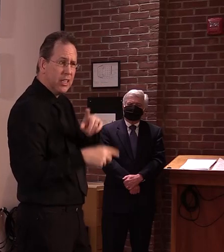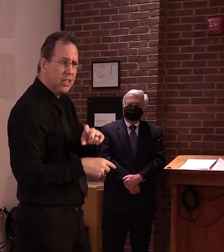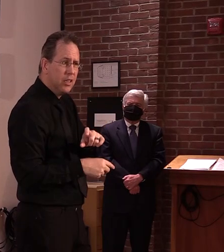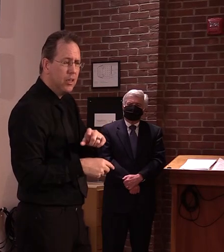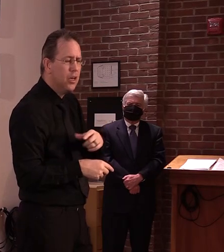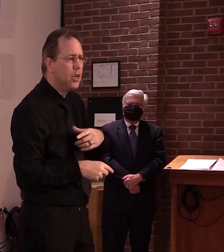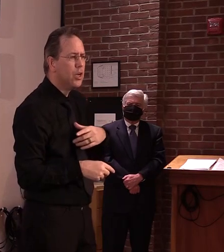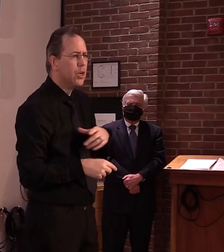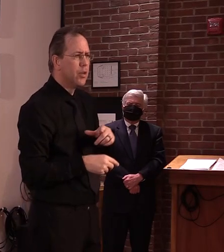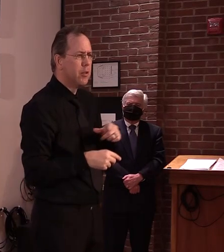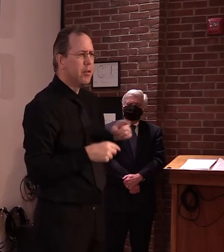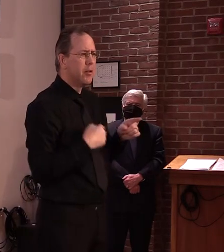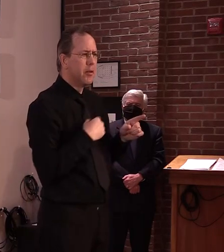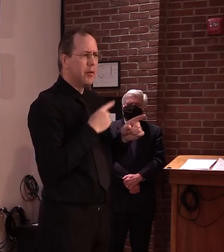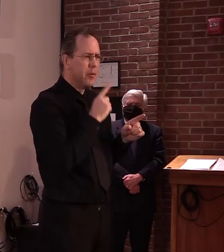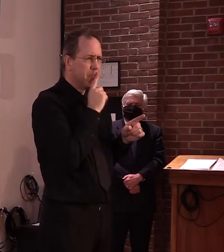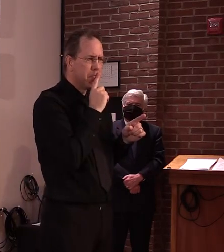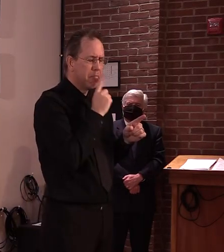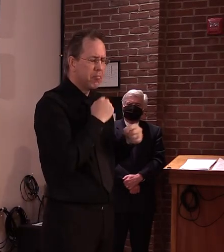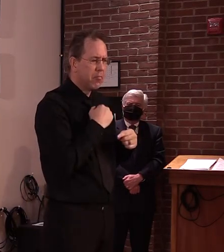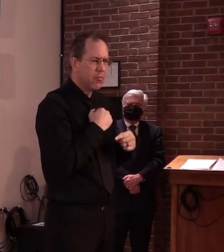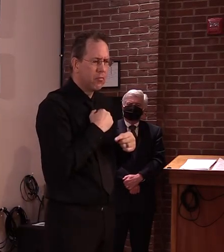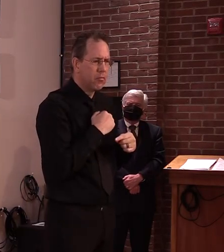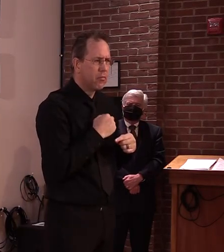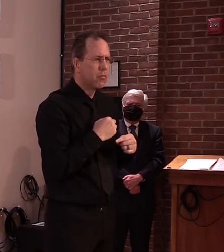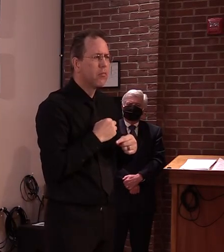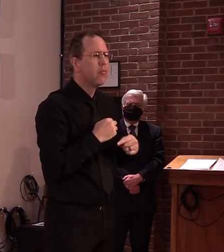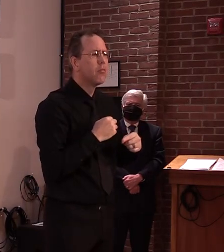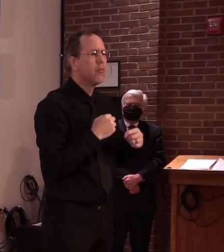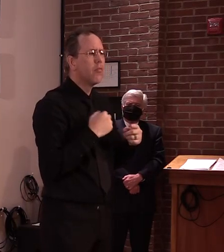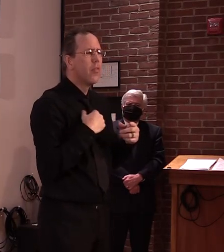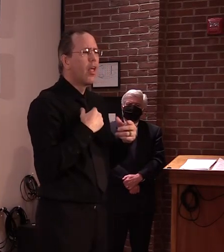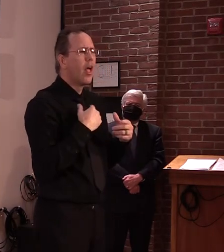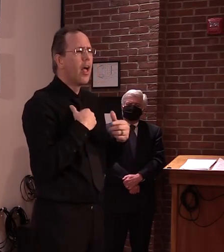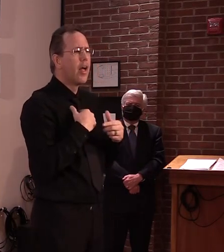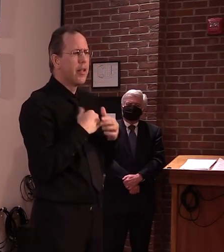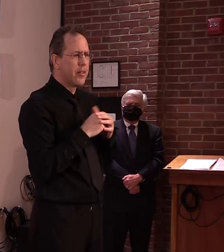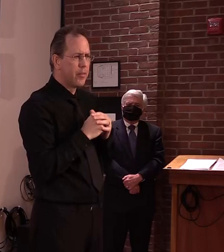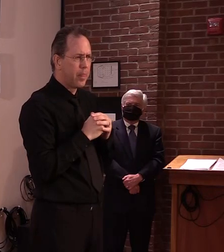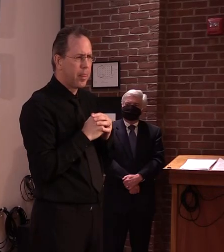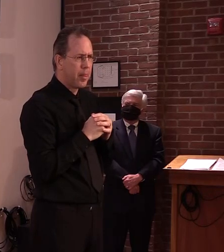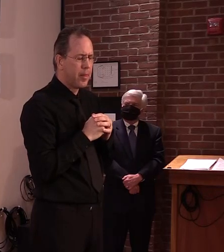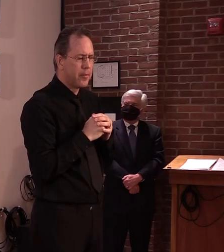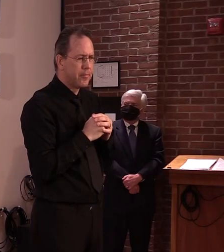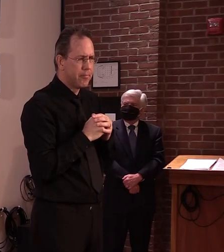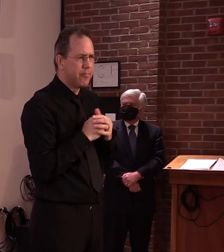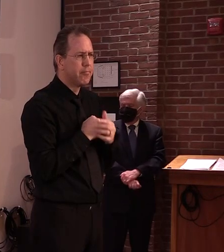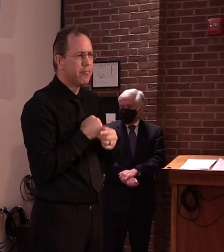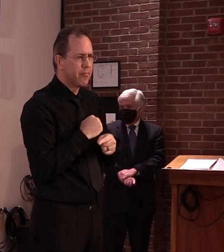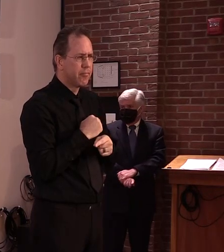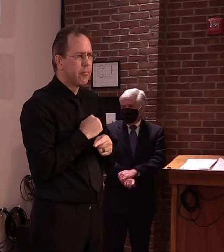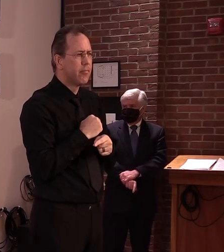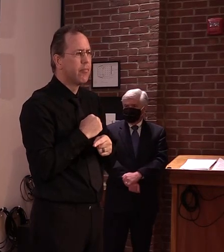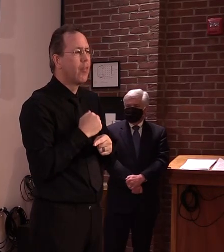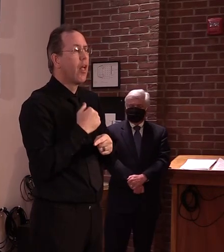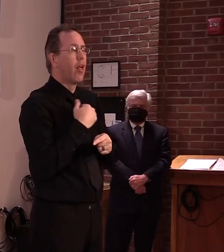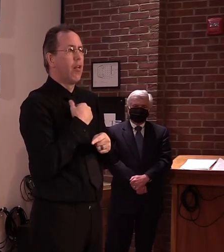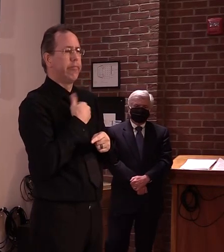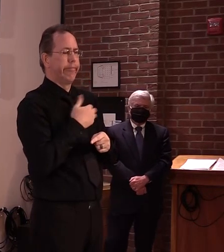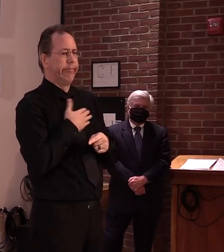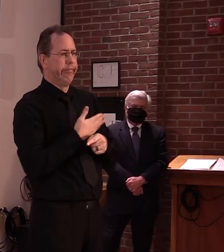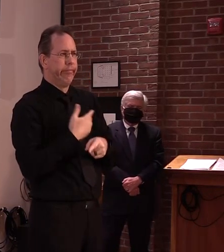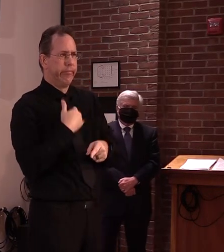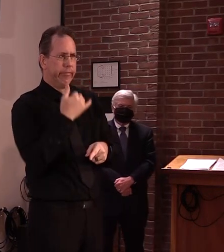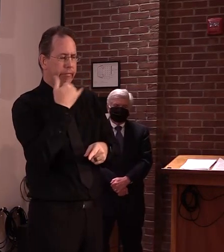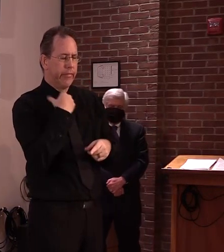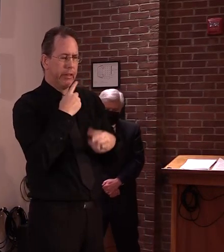Well, I'm not sure what the numbers are. To be honest, I'm totally confused by the reporting numbers, and that's why we're trying to get at these.